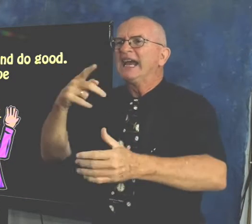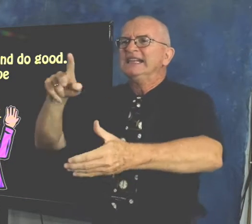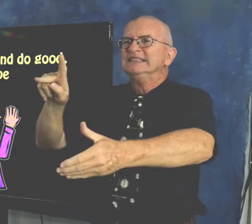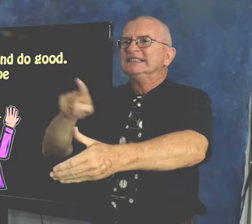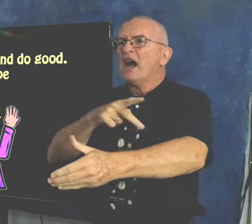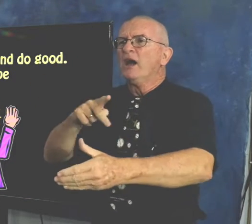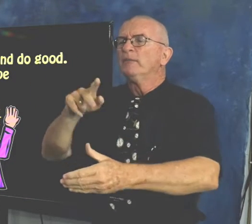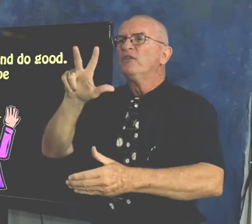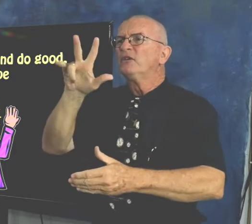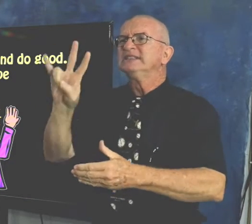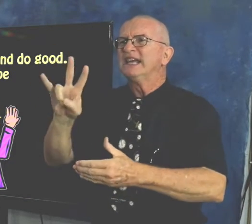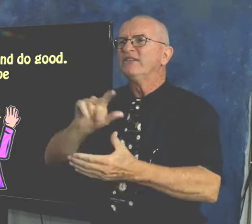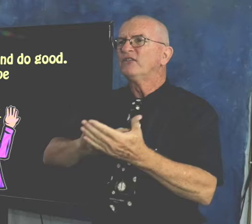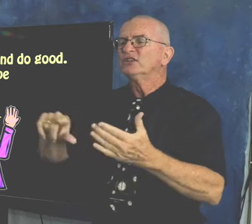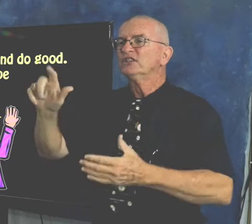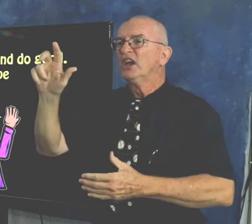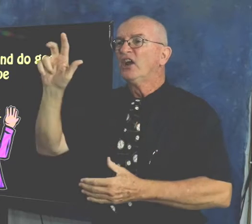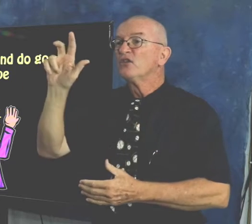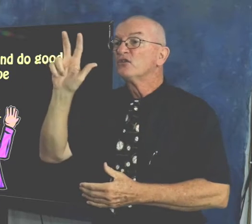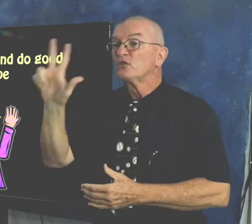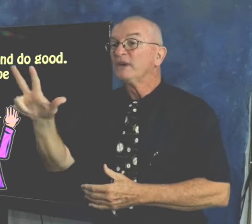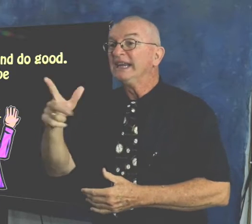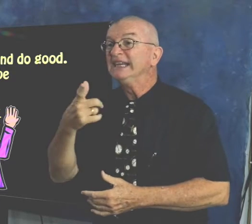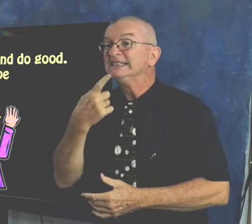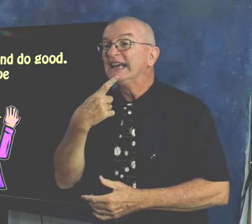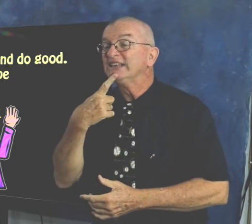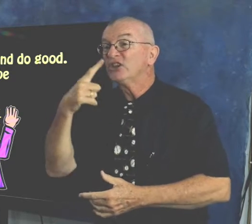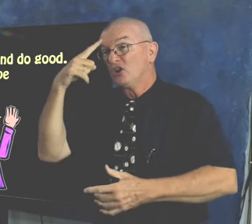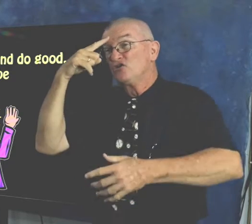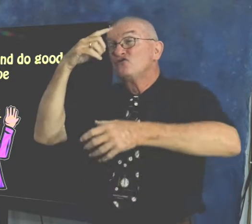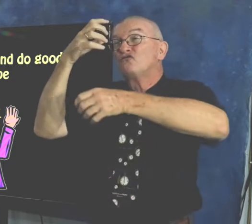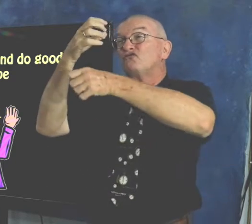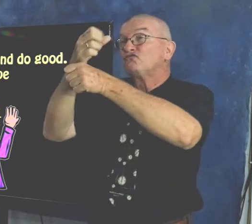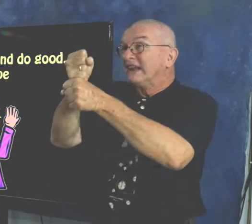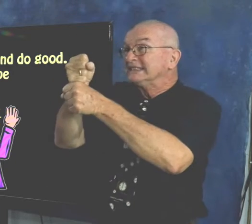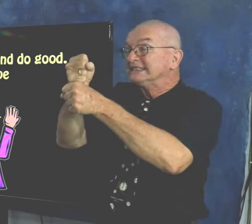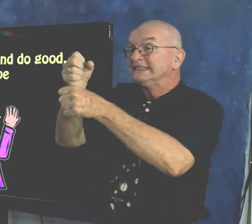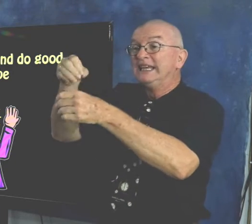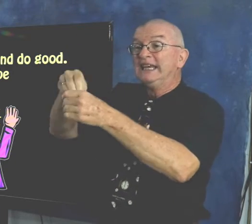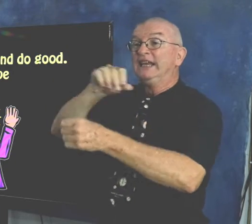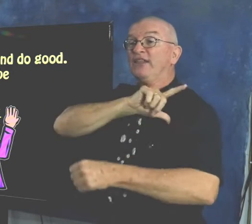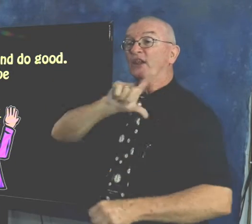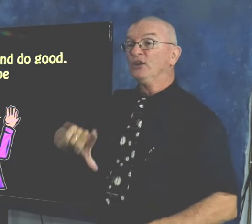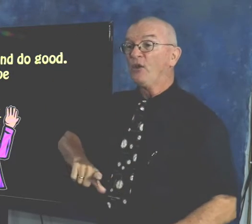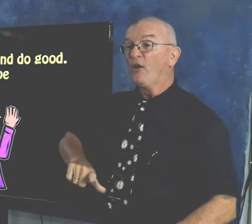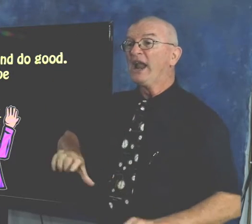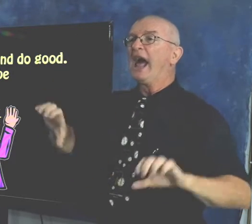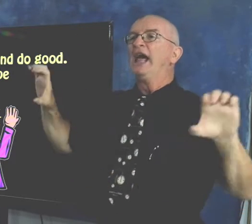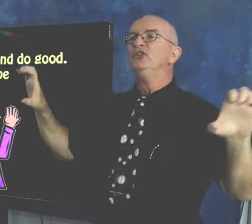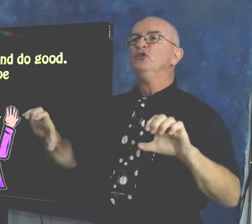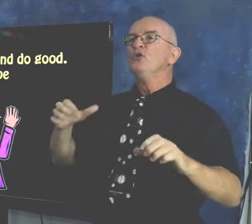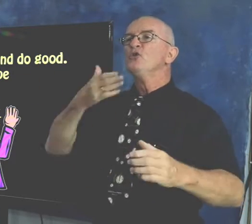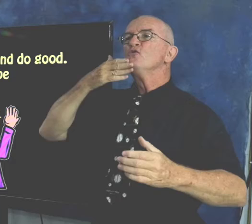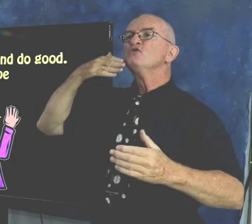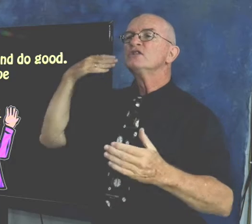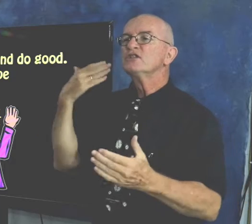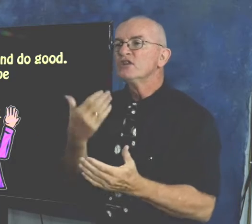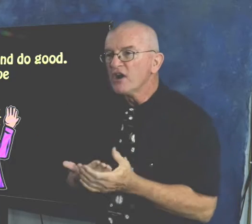So what does the Bible say from Psalm 37 verse 3? It says, Trust in the Lord and do